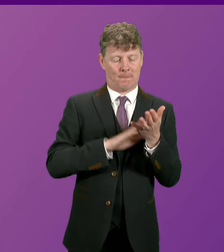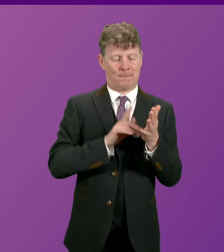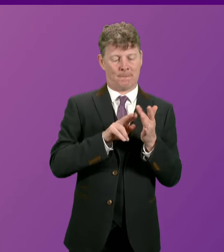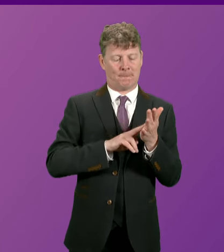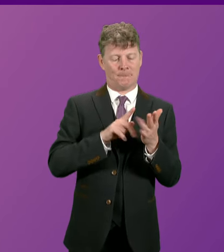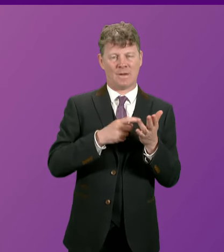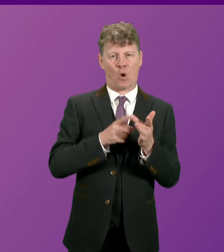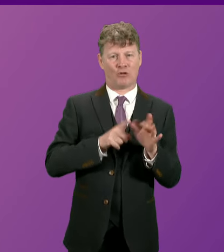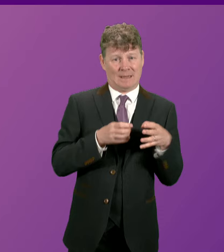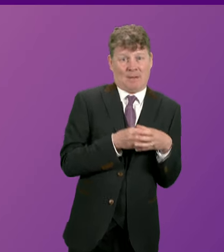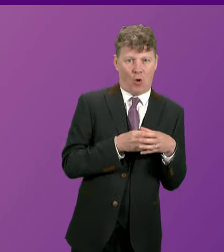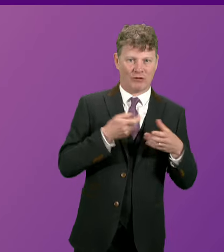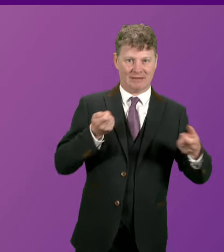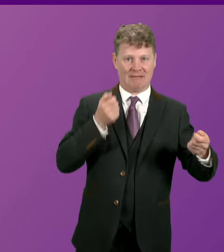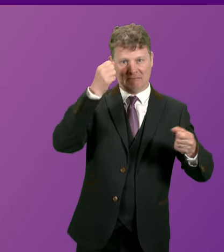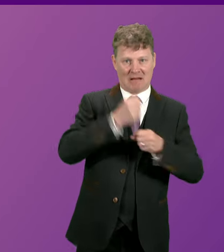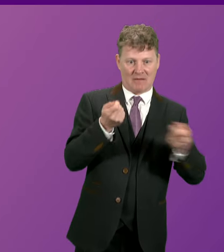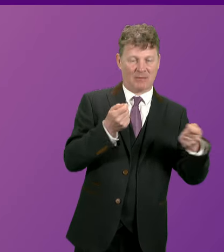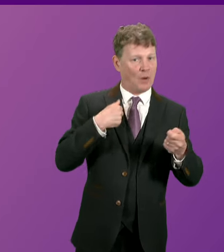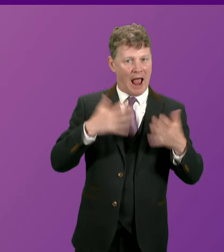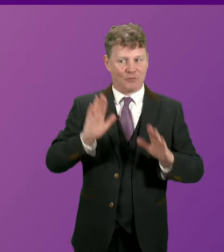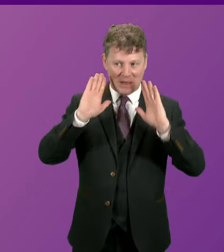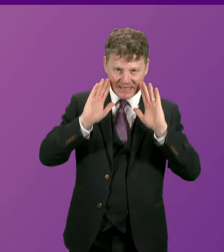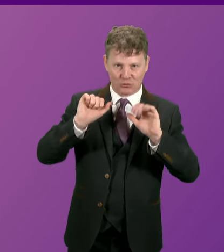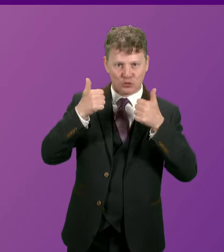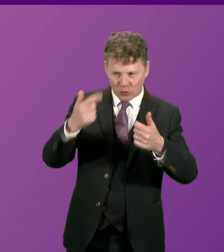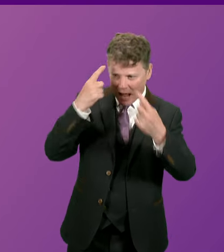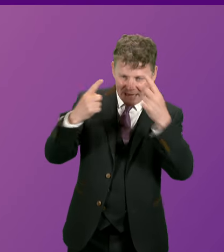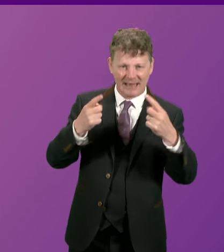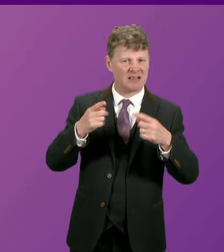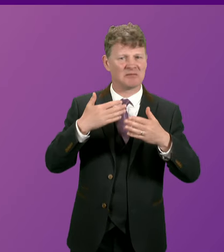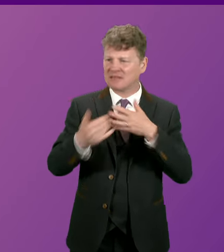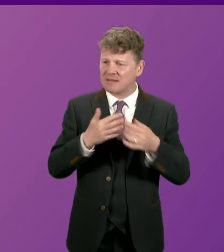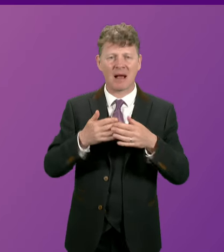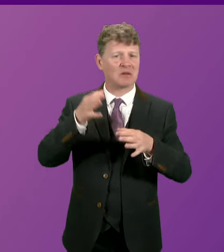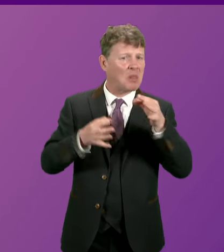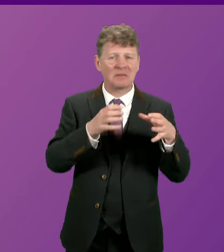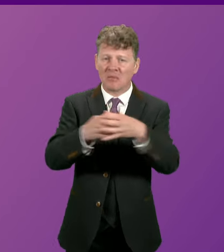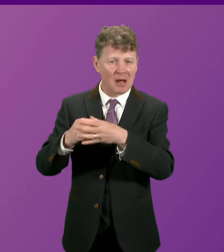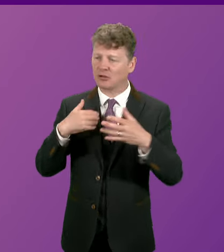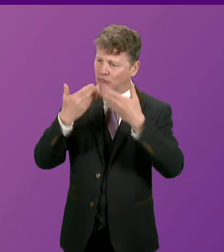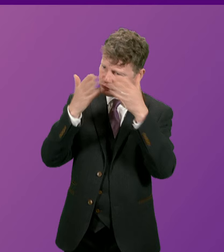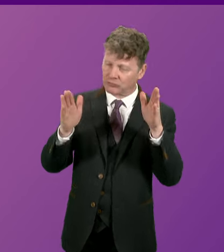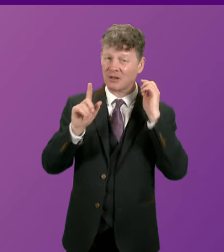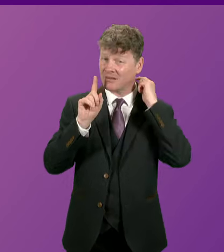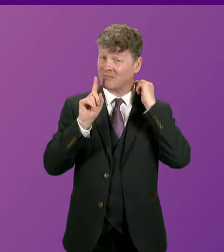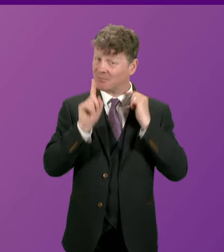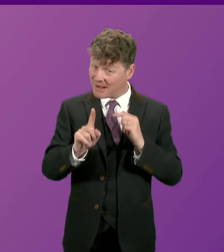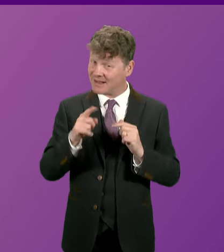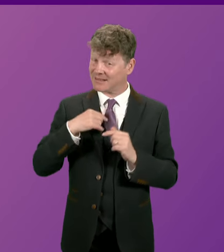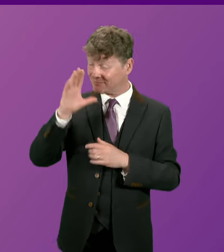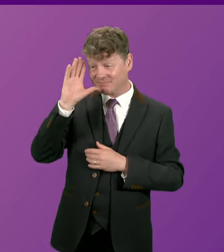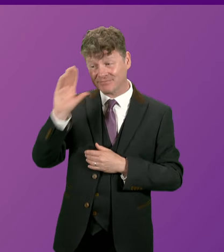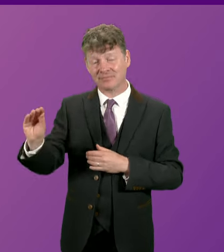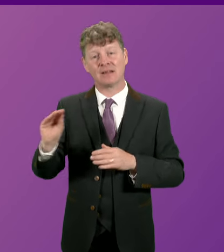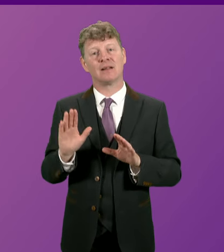hear good ideas and cooperate right across parties where we can but I would also equally say to Faisal Chowdhury that